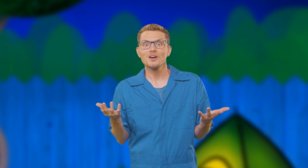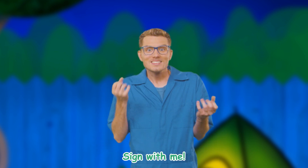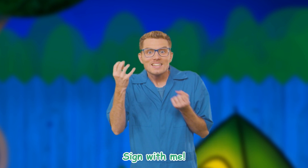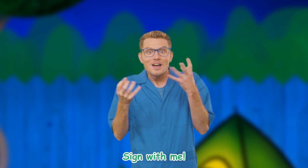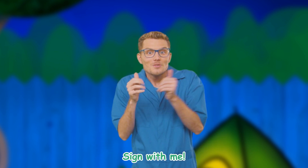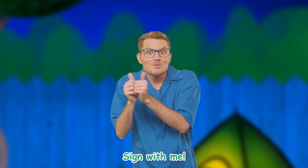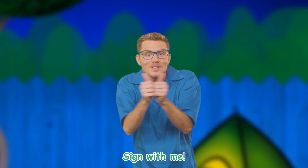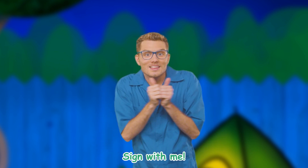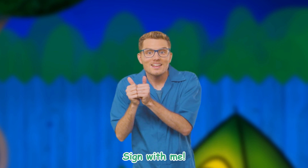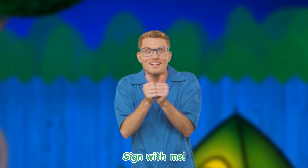Sign with me